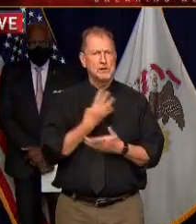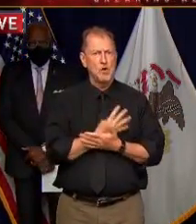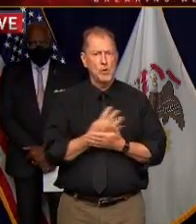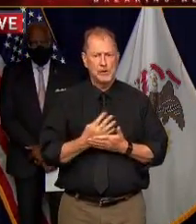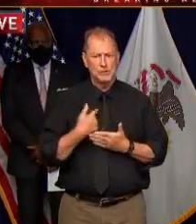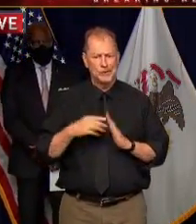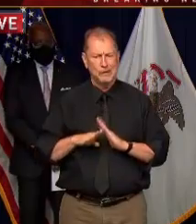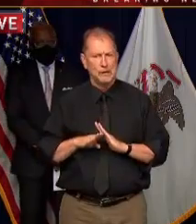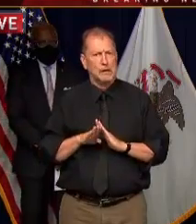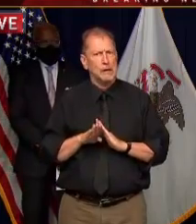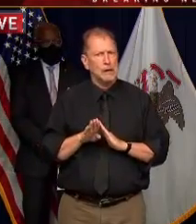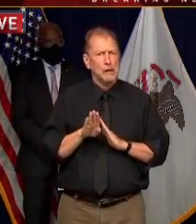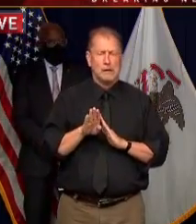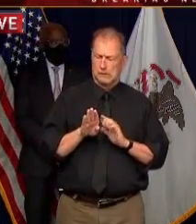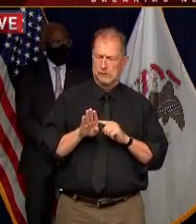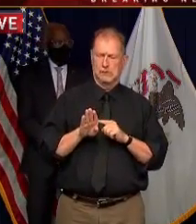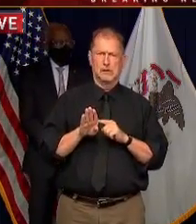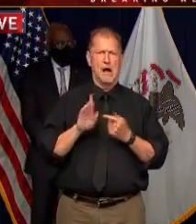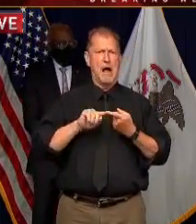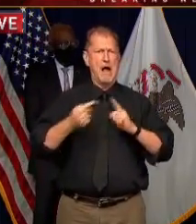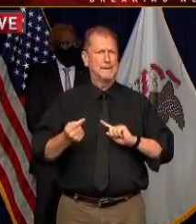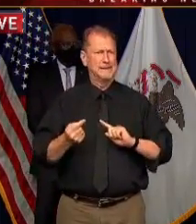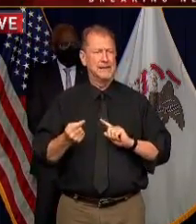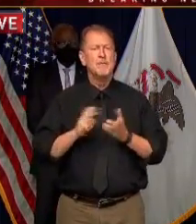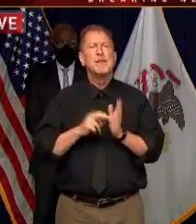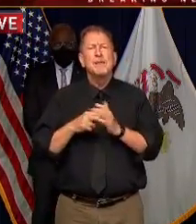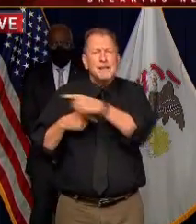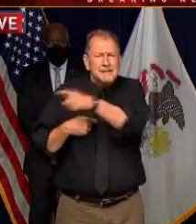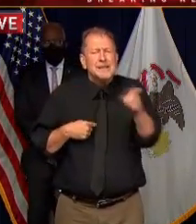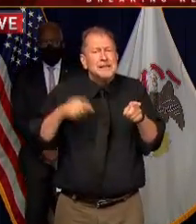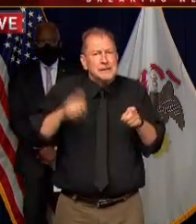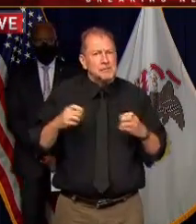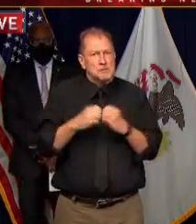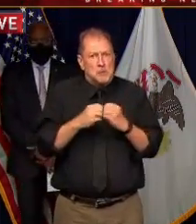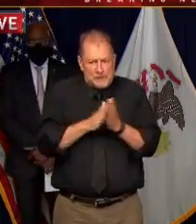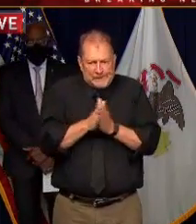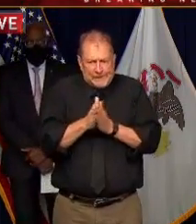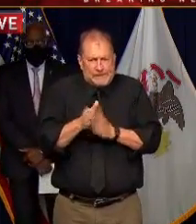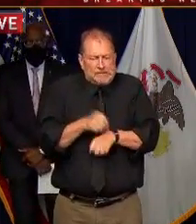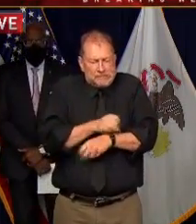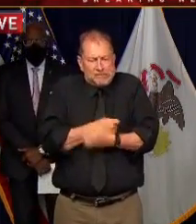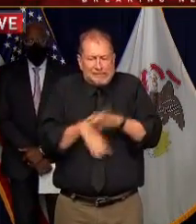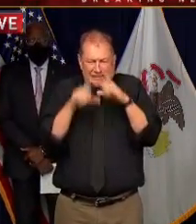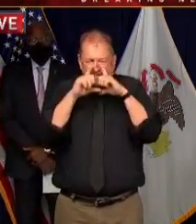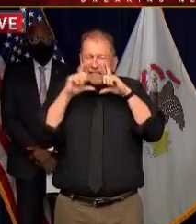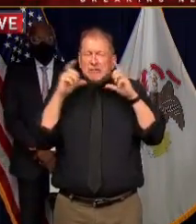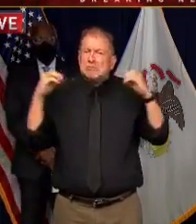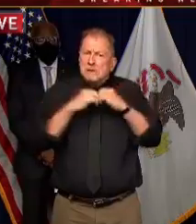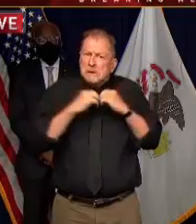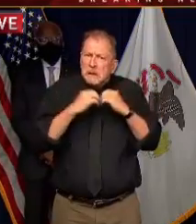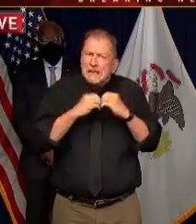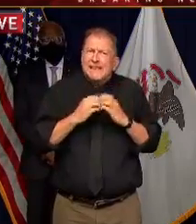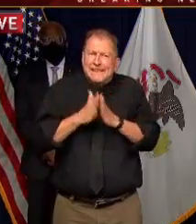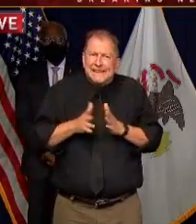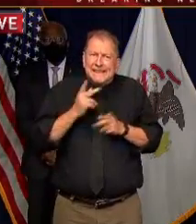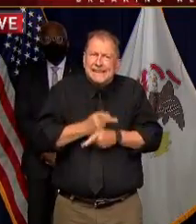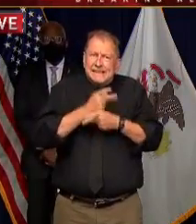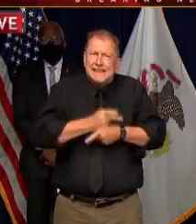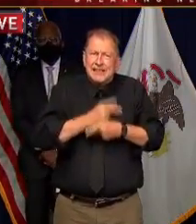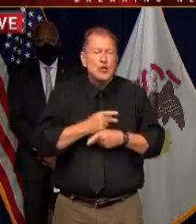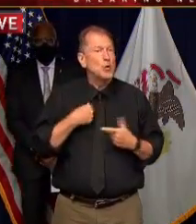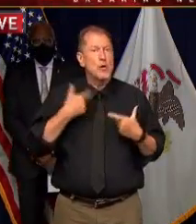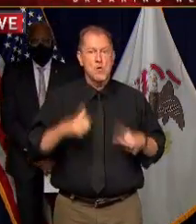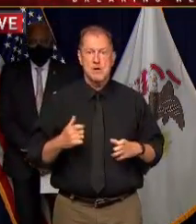this is precisely the time that we have to act we want to prevent from getting into a very bad